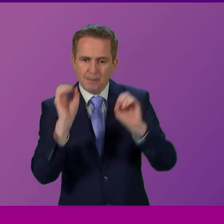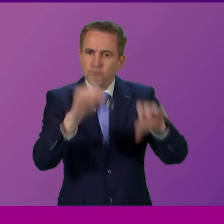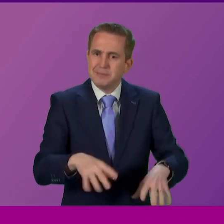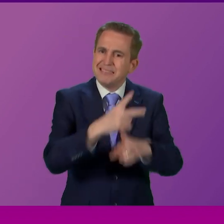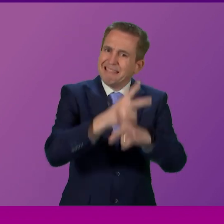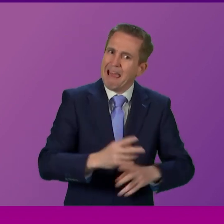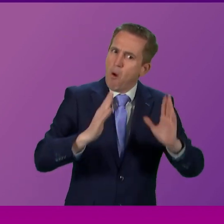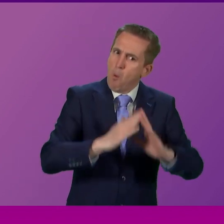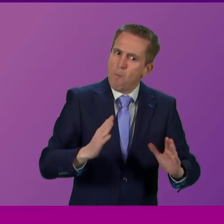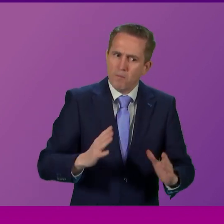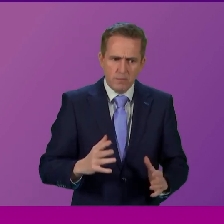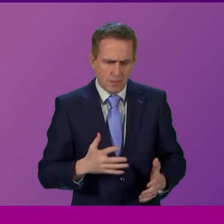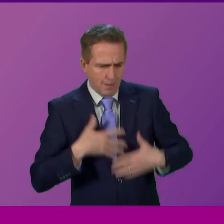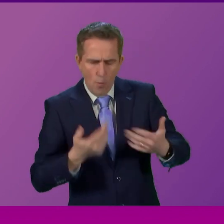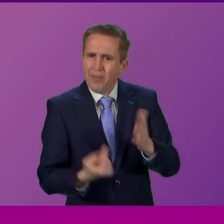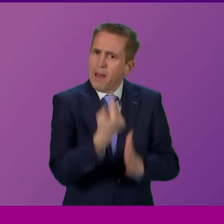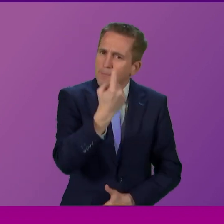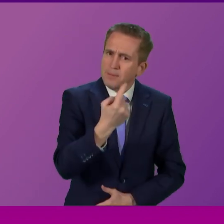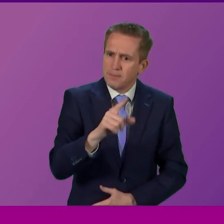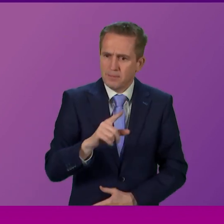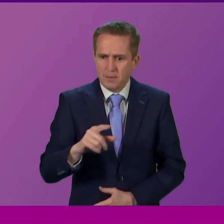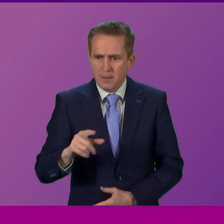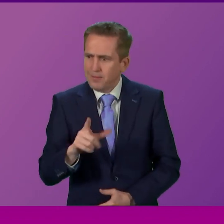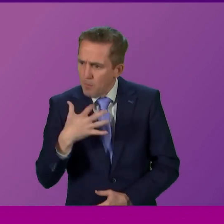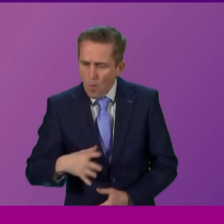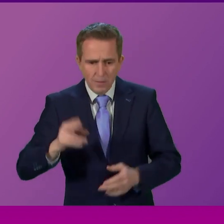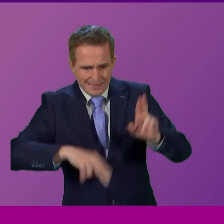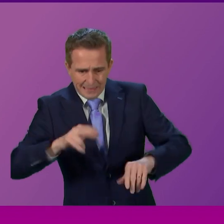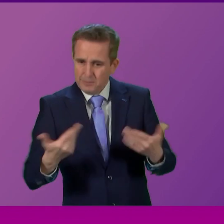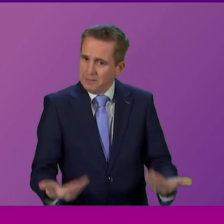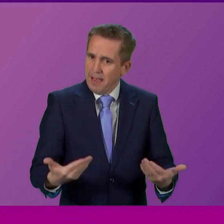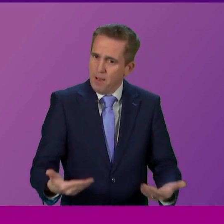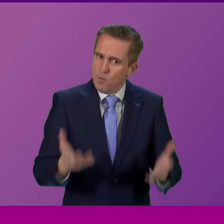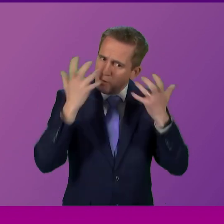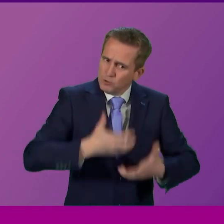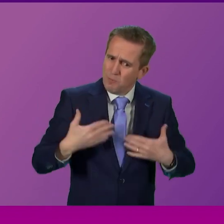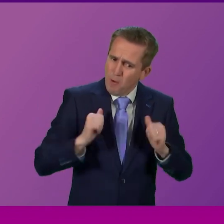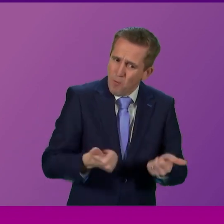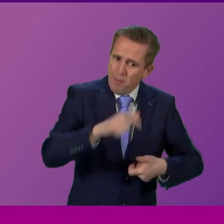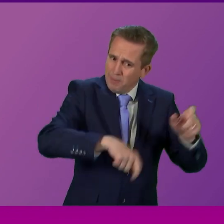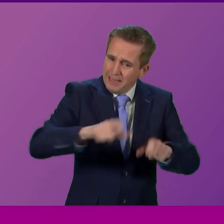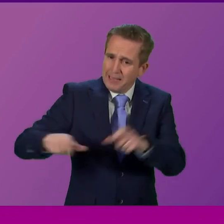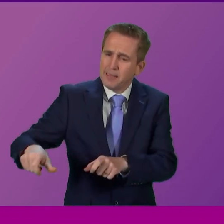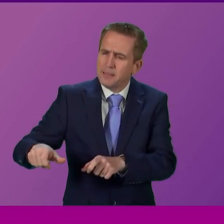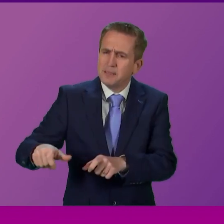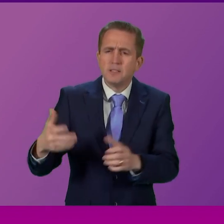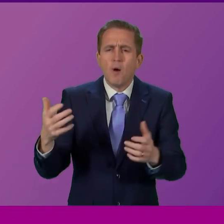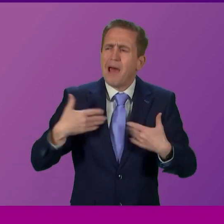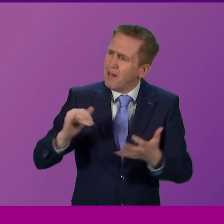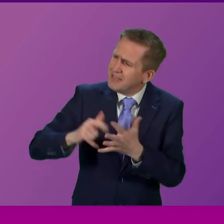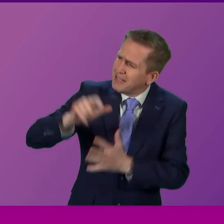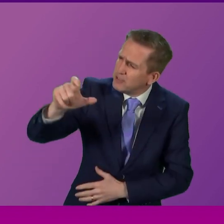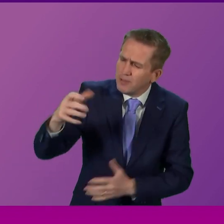against their wishes as they wait for care assessments there are serious concerns for people's well-being so how will the Cabinet Secretary increase capacity